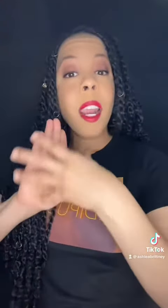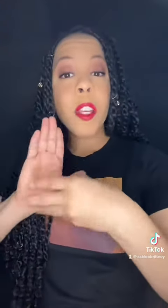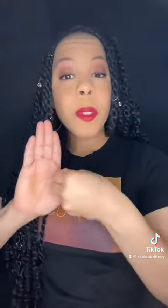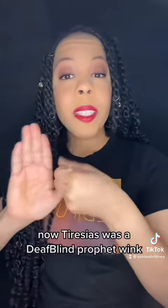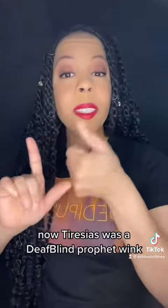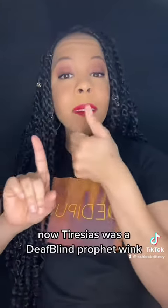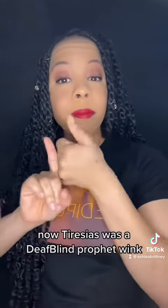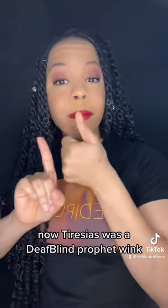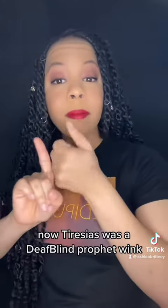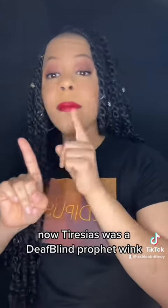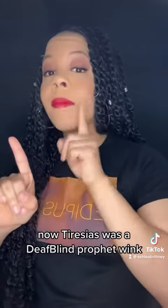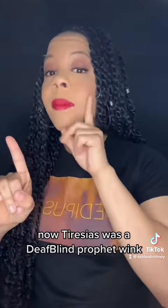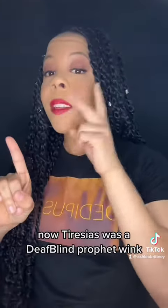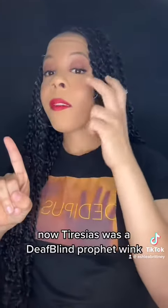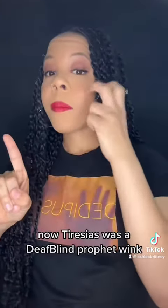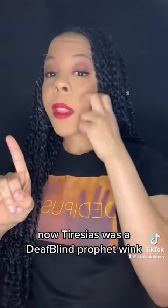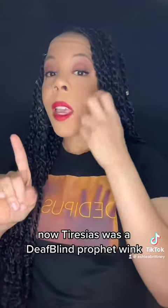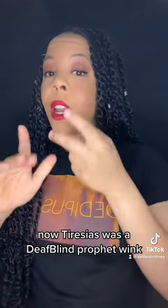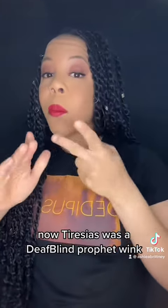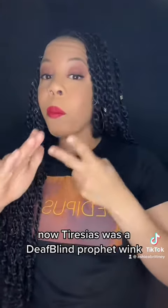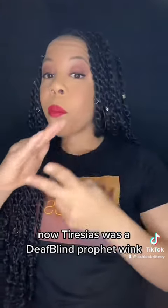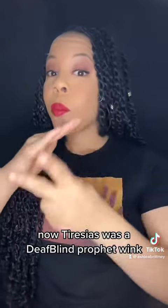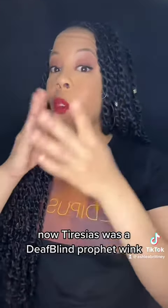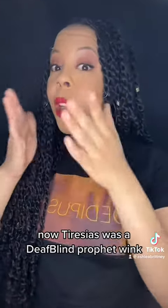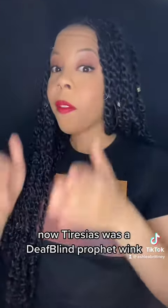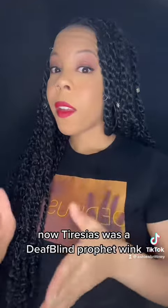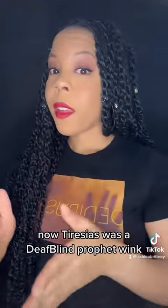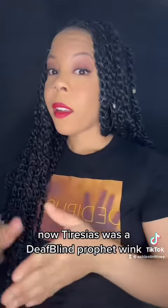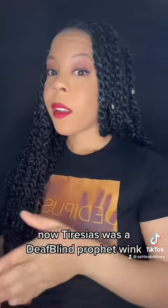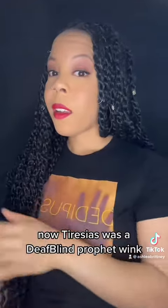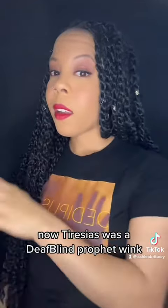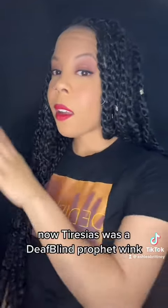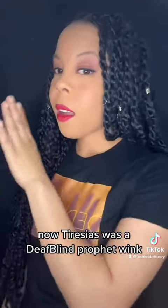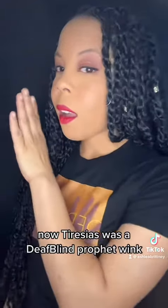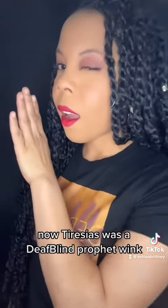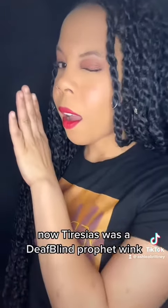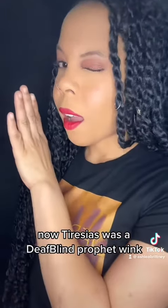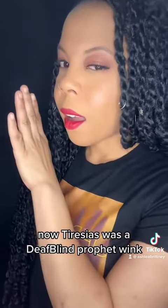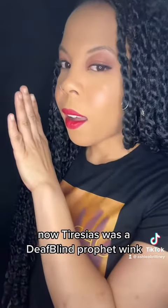Now, Tiresias was a DeafBlind prophet. Wink.